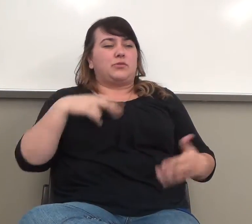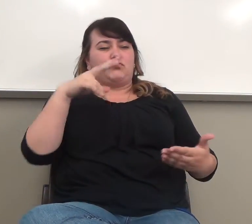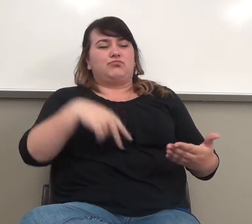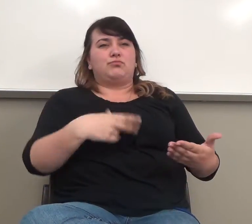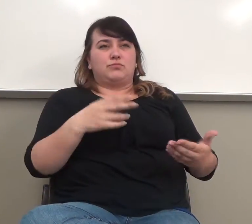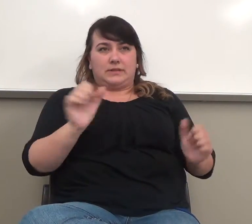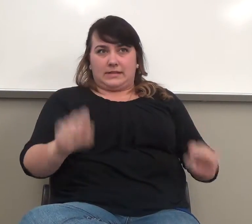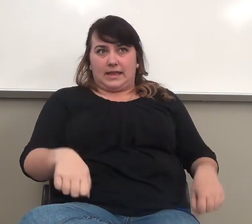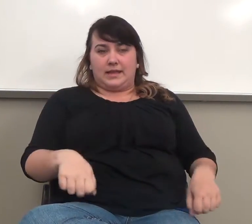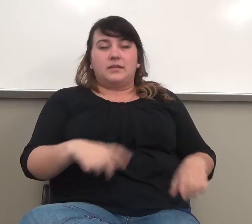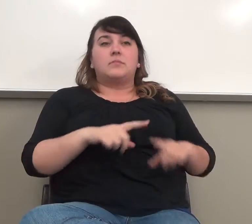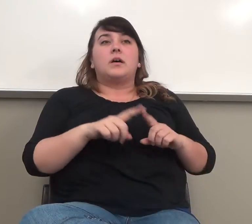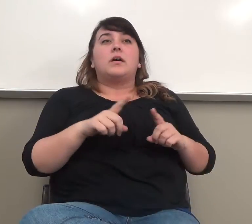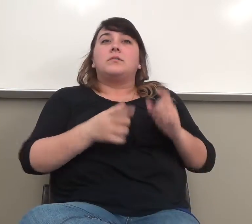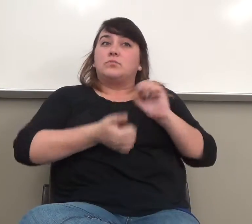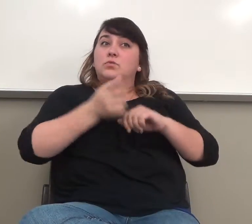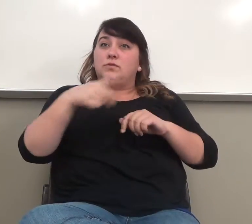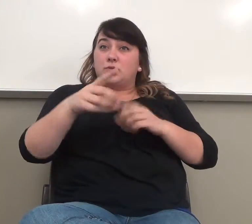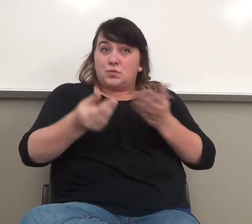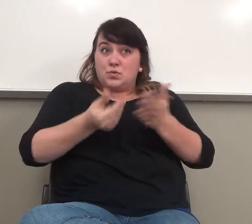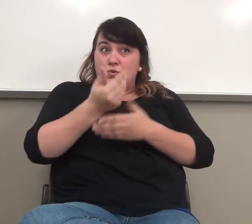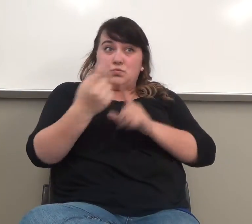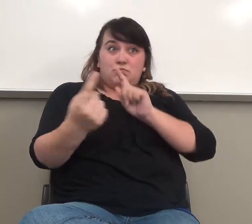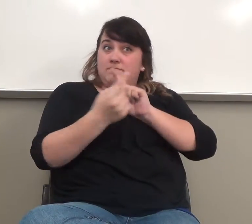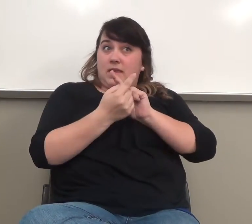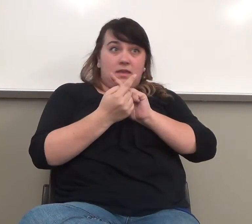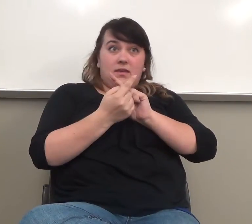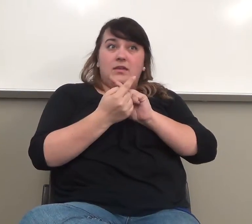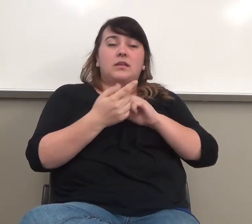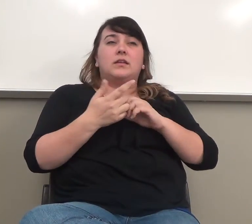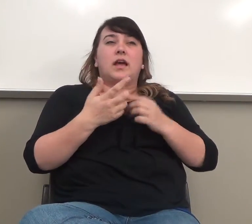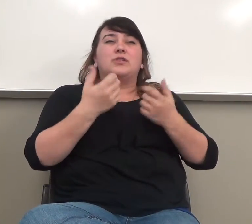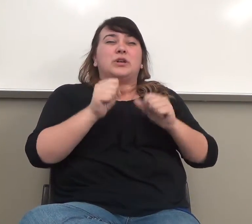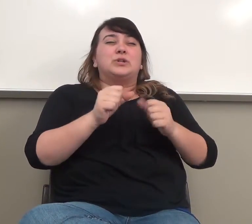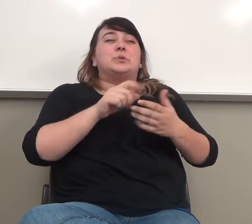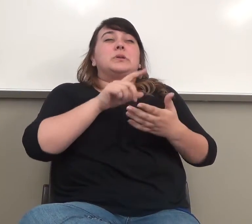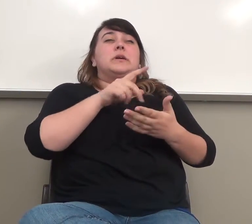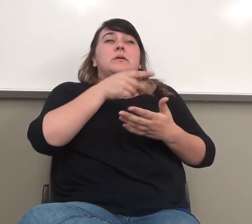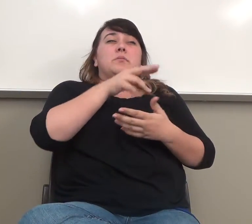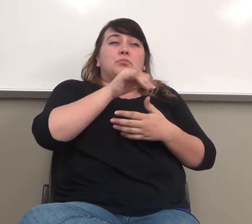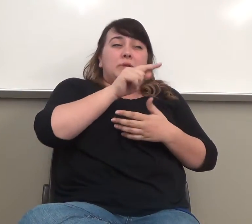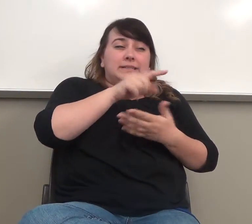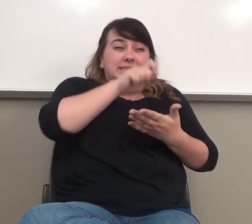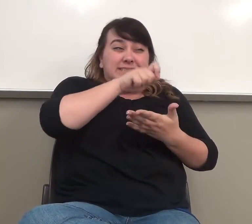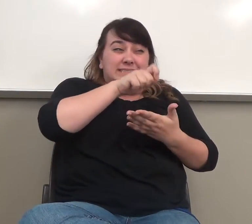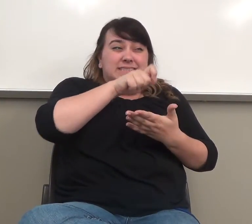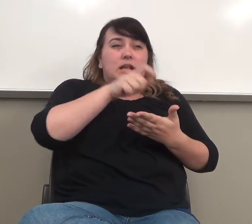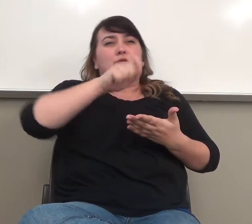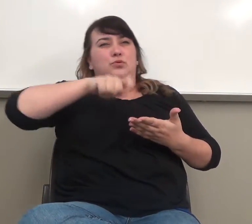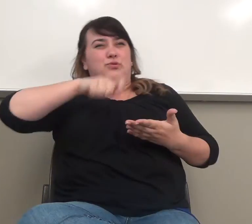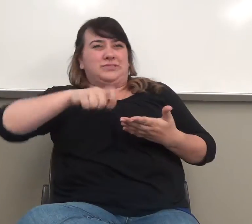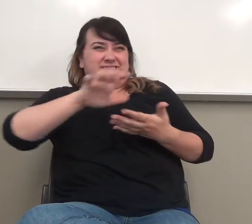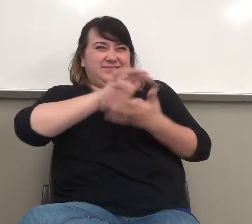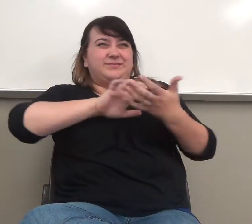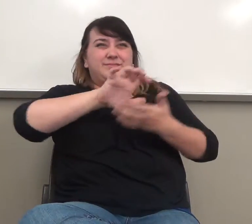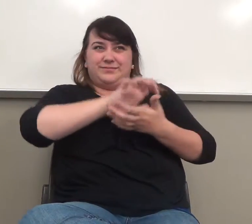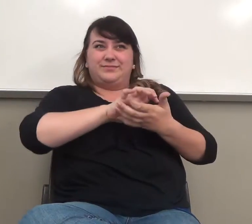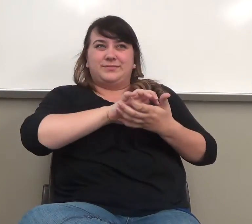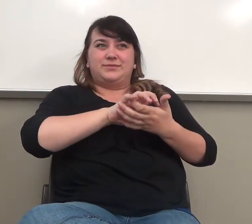But for most people, I try to at least do a combination of printing and writing so you can read it. If you can't read it, ask